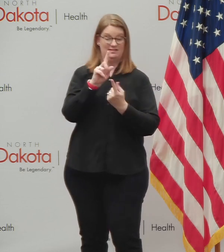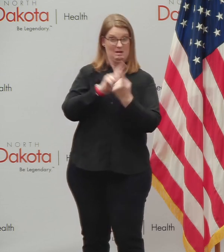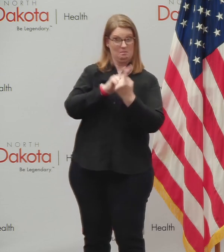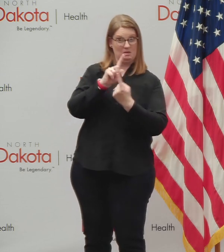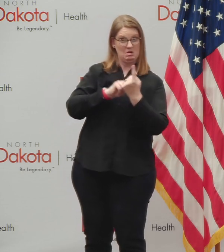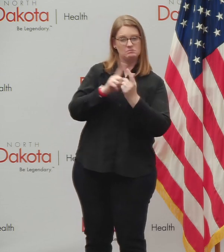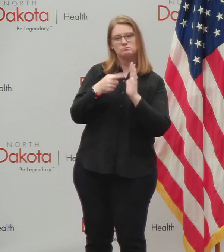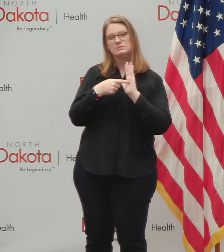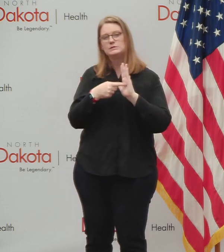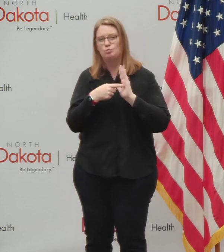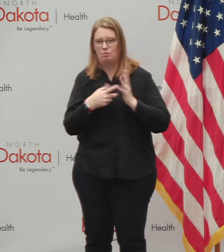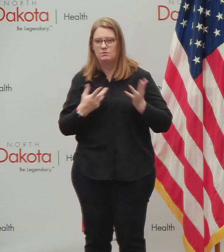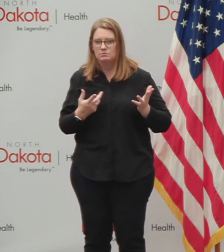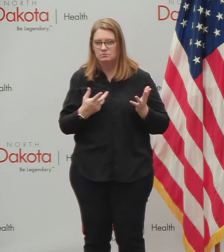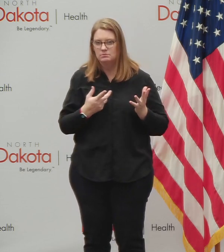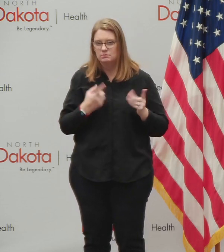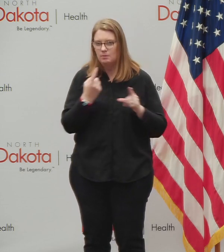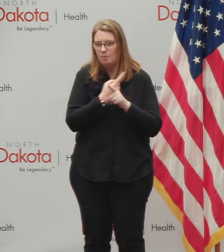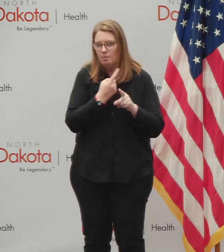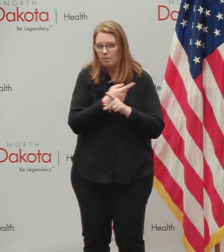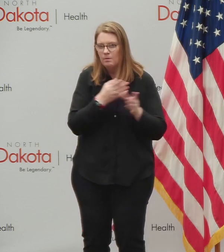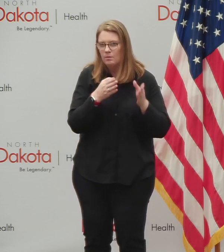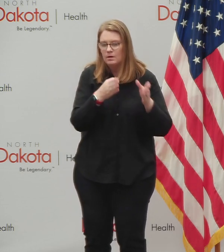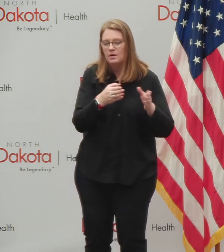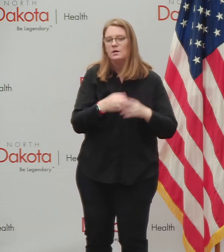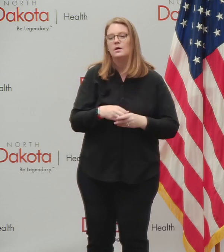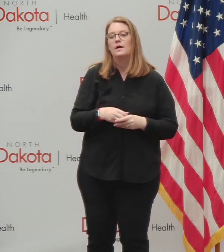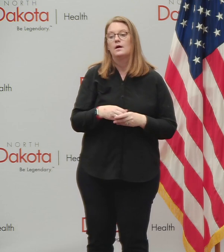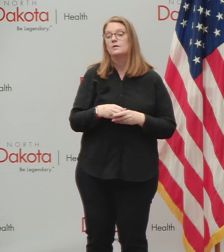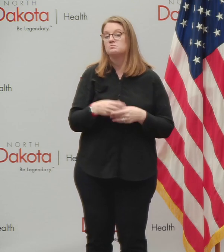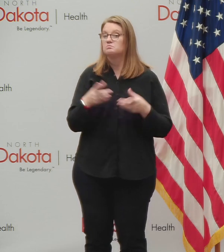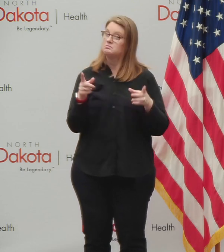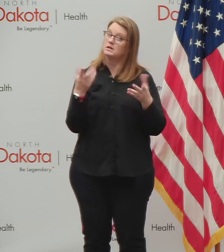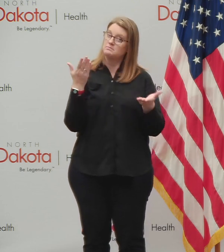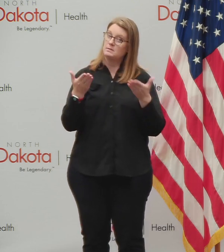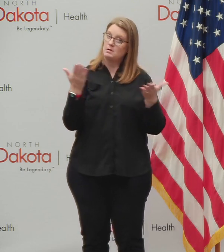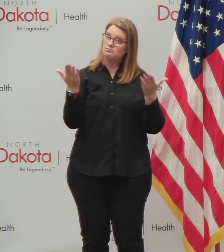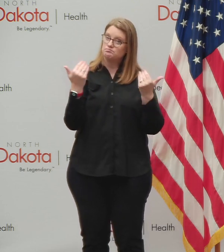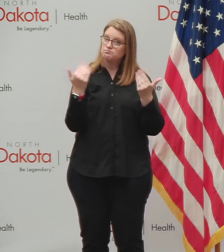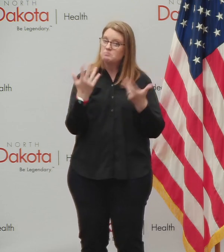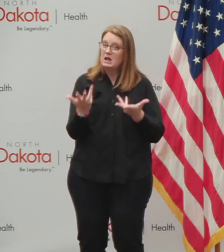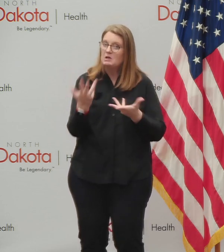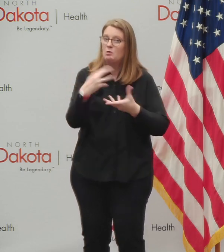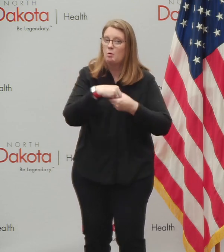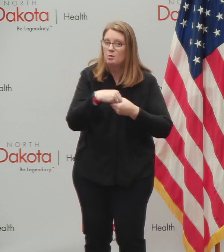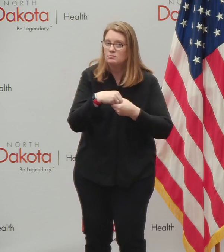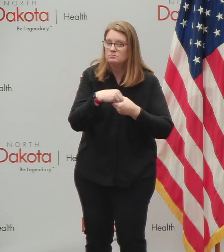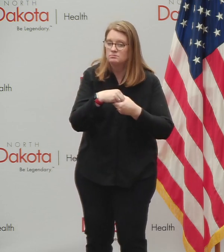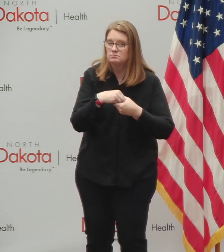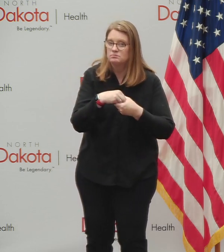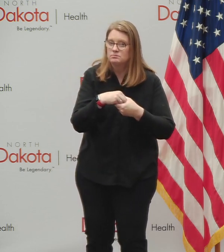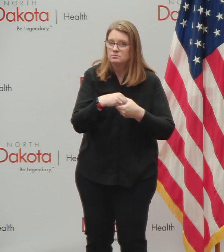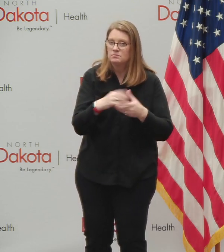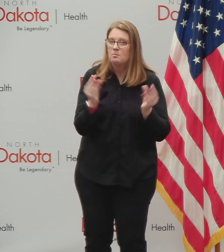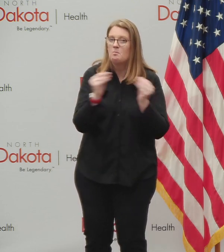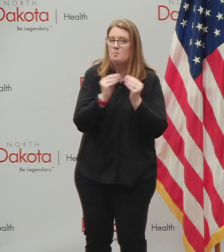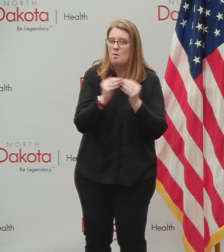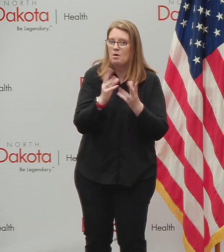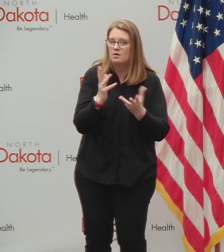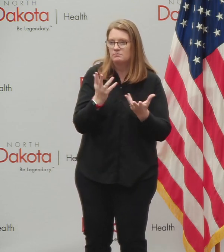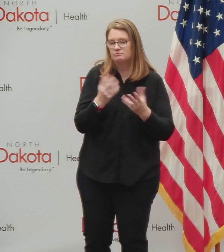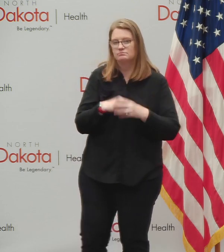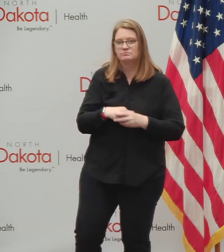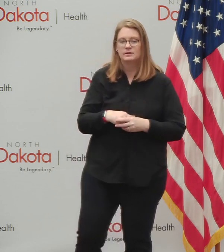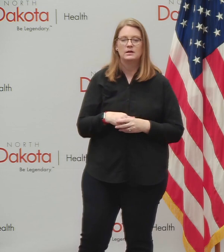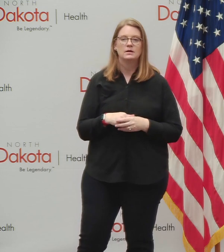can also, as proven as a method to help get more, uh, more participation in mitigation strategies. So, again, uh, thanks to all of our